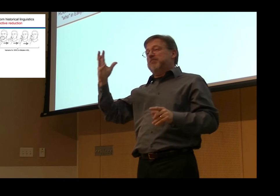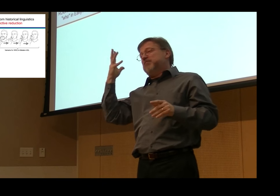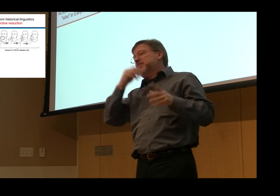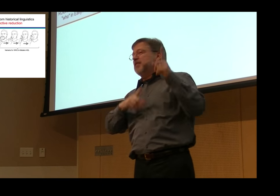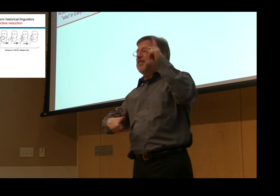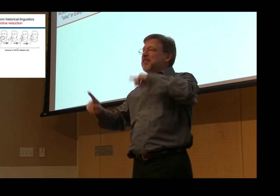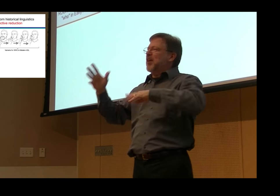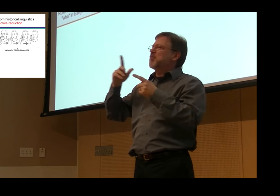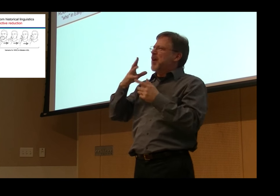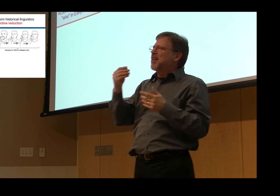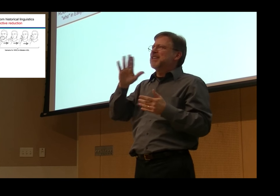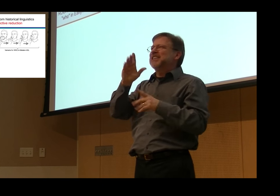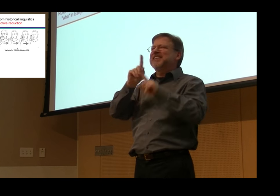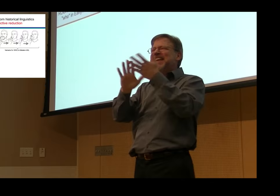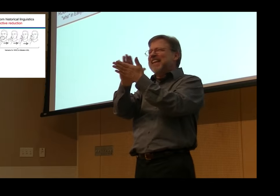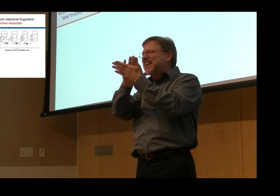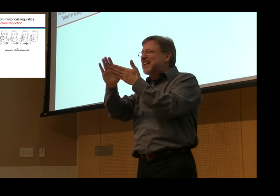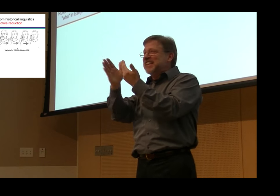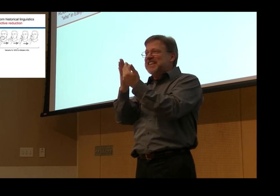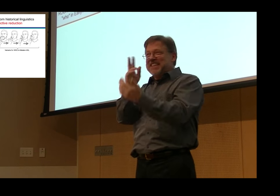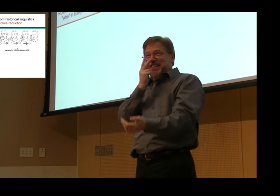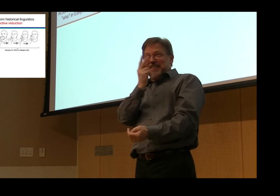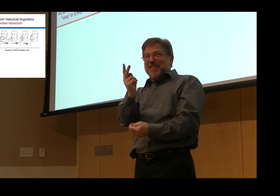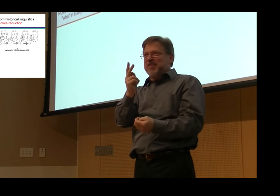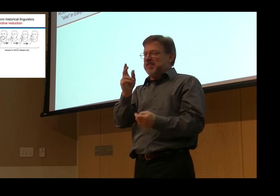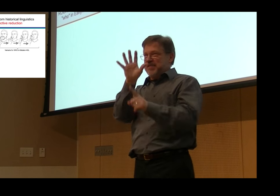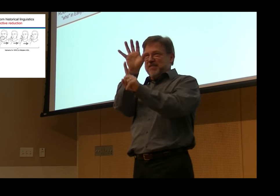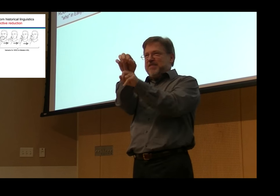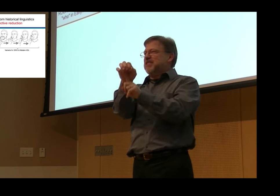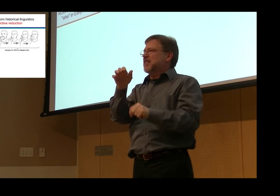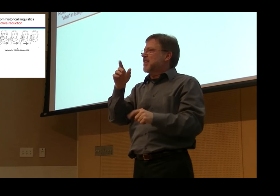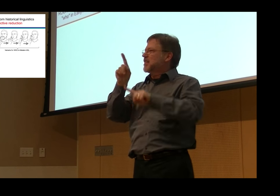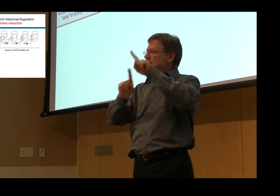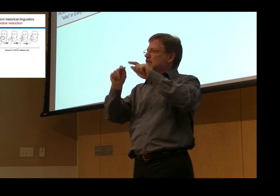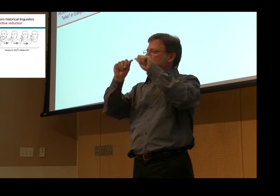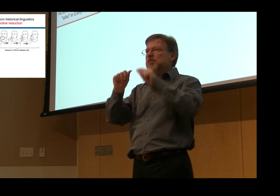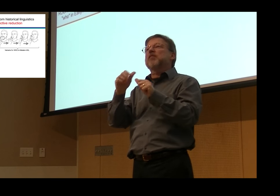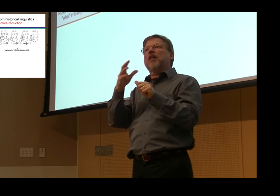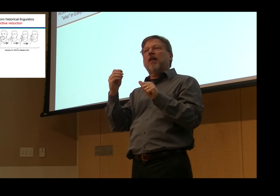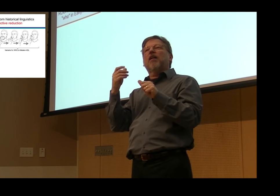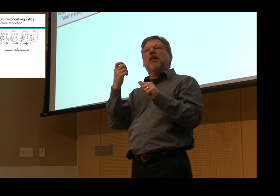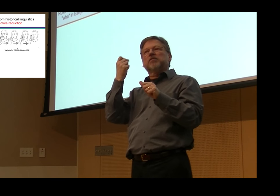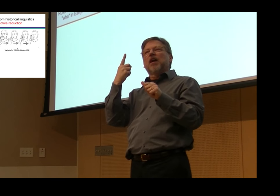watching John Hotchkiss from the NAD films because he's a great representative that helped us to